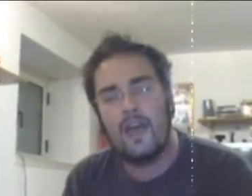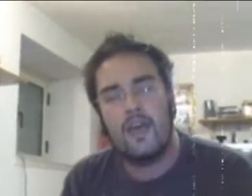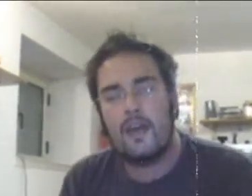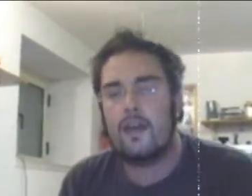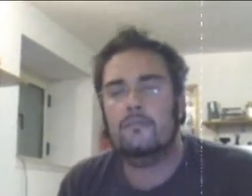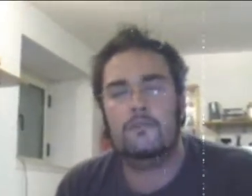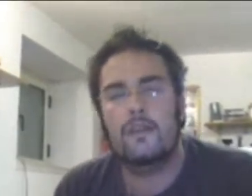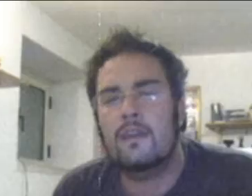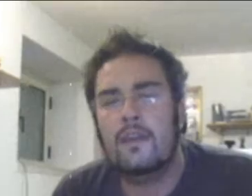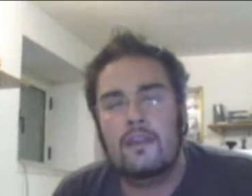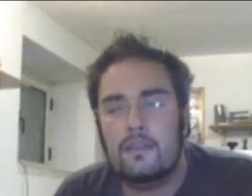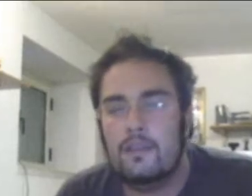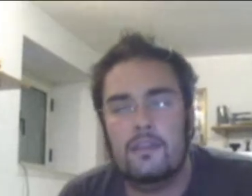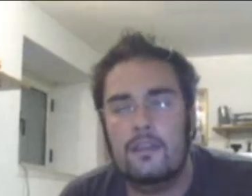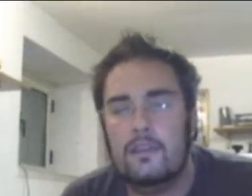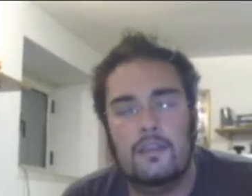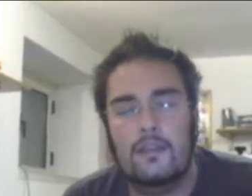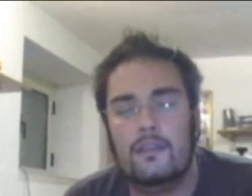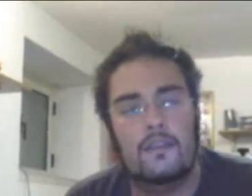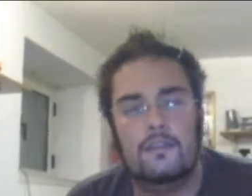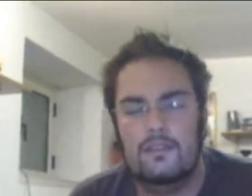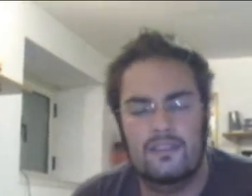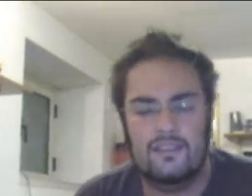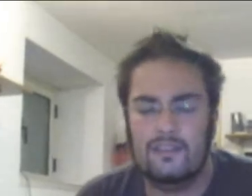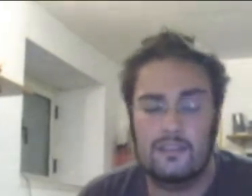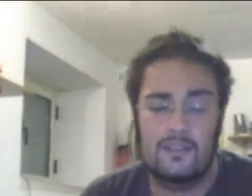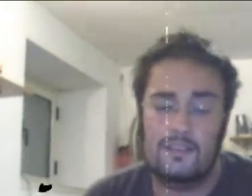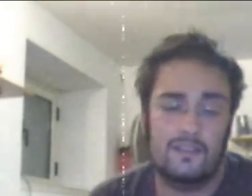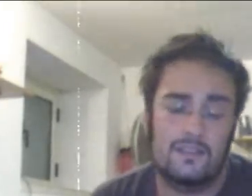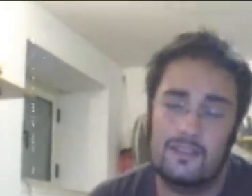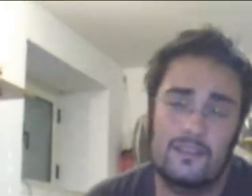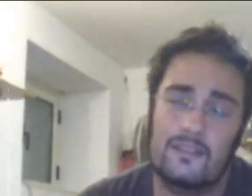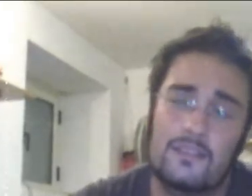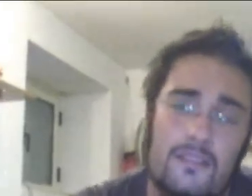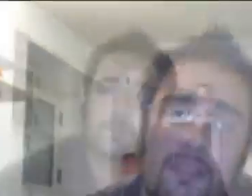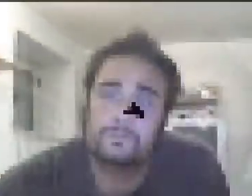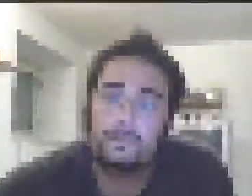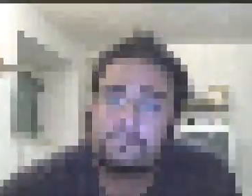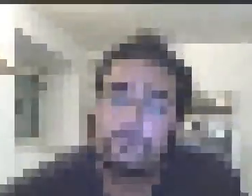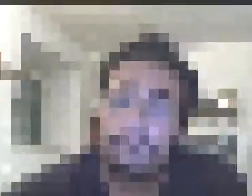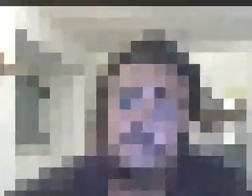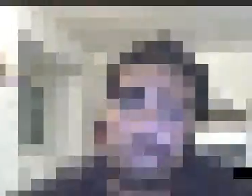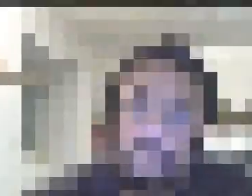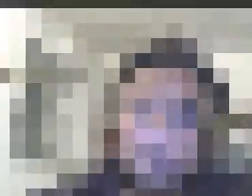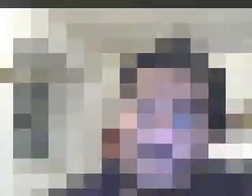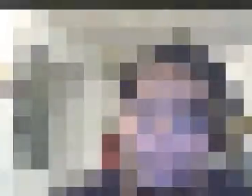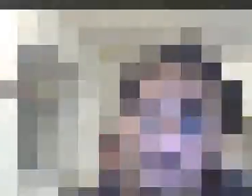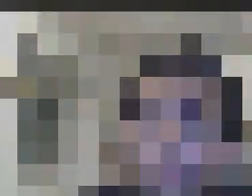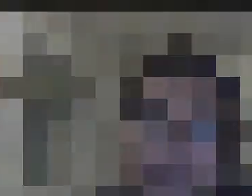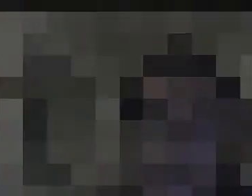My wie I am ready for love Thanks And My You you.